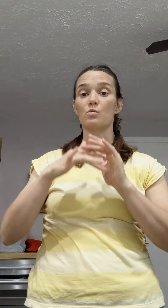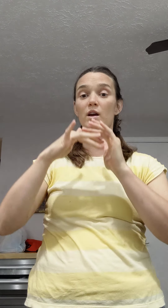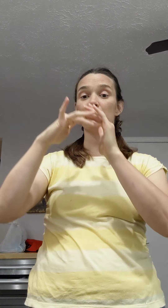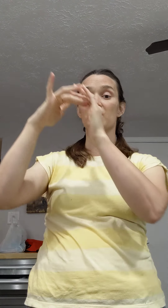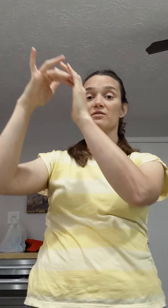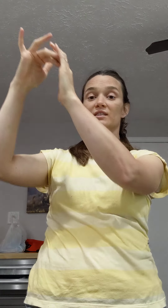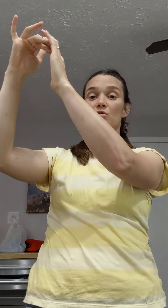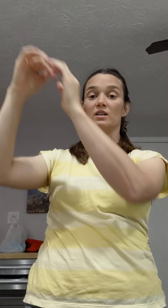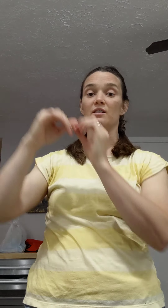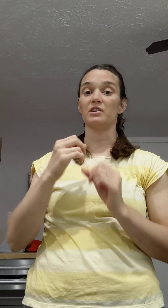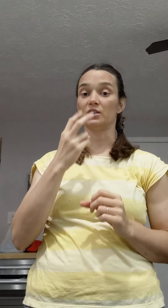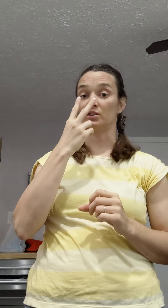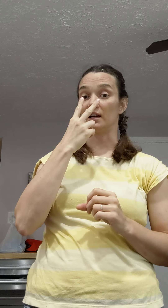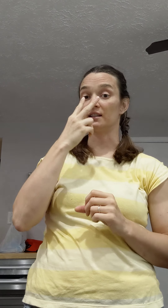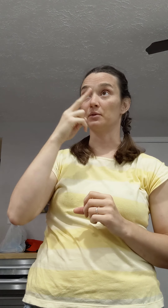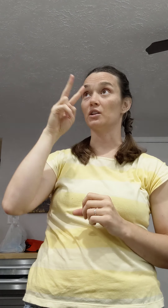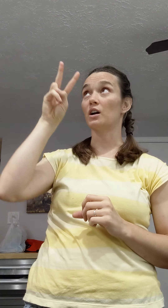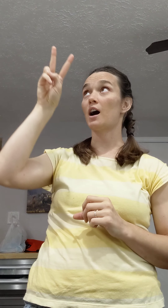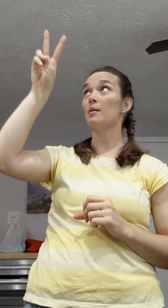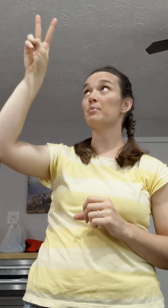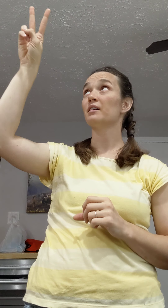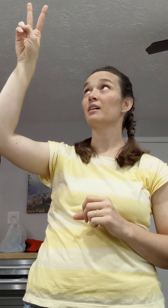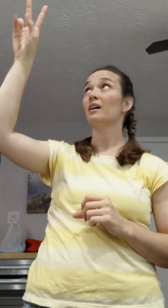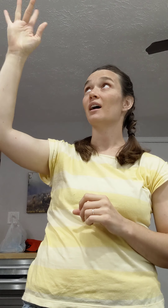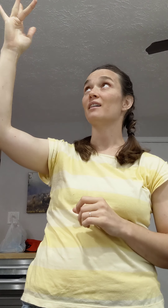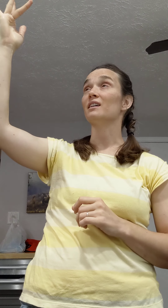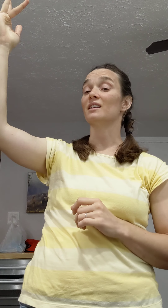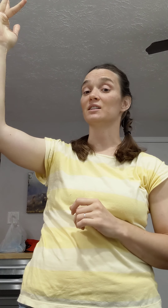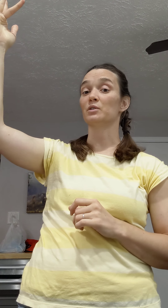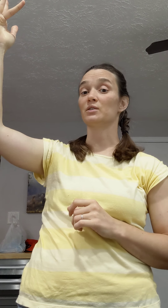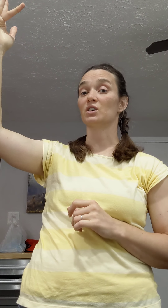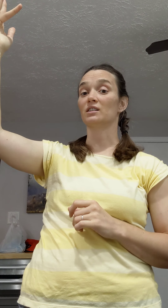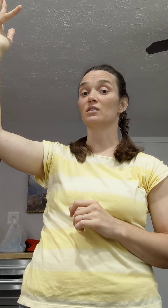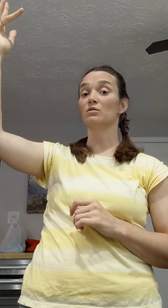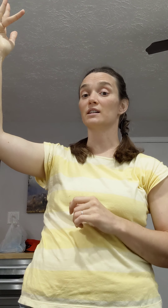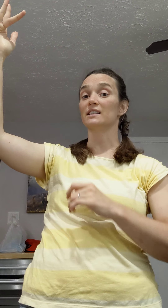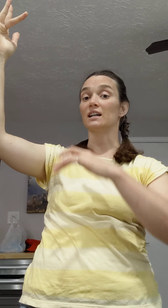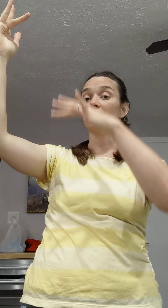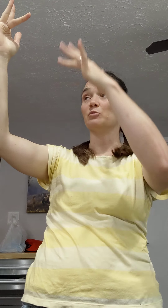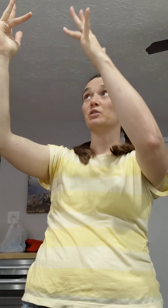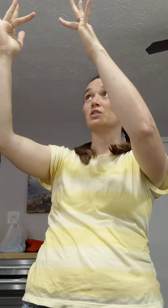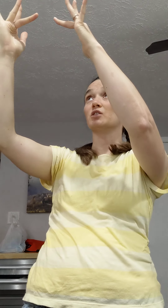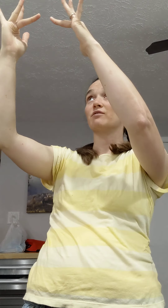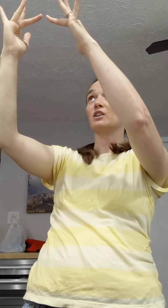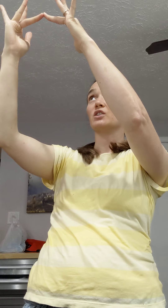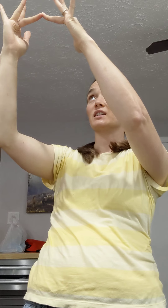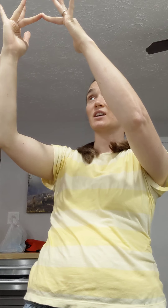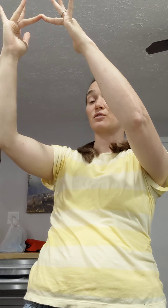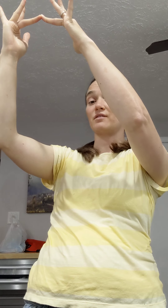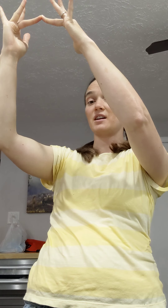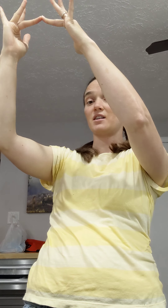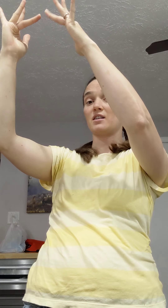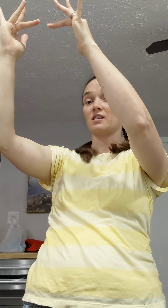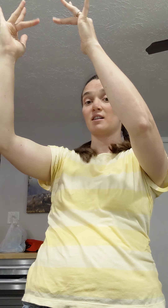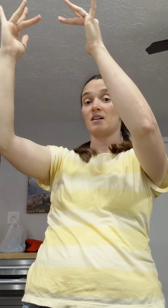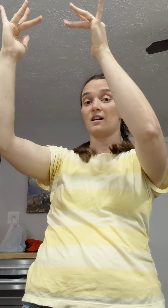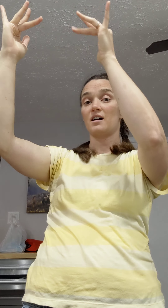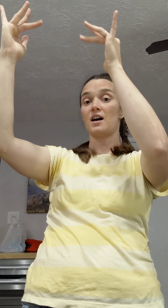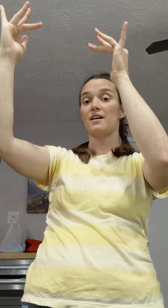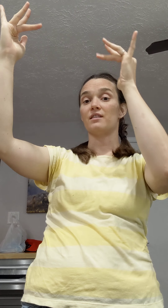it way up here in this corner that we just looked at. So we look up and then that's where you start the glory sign. put your two fingers together there and